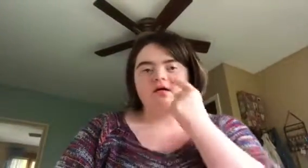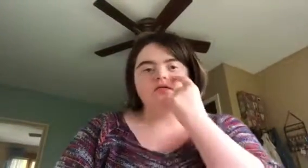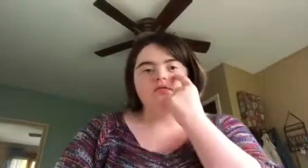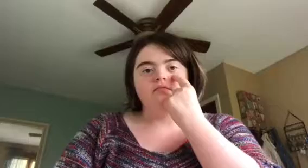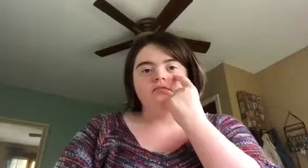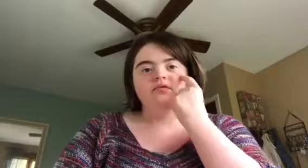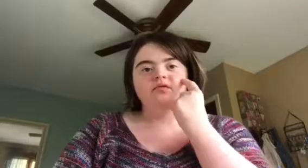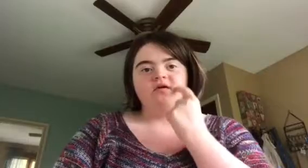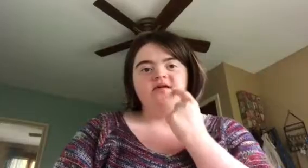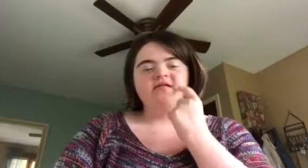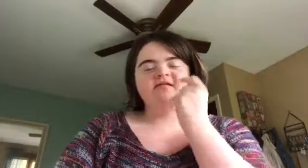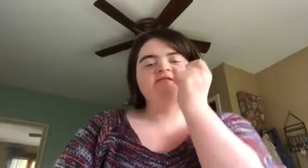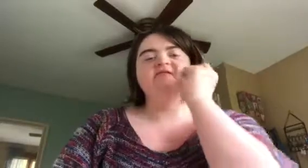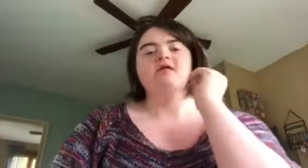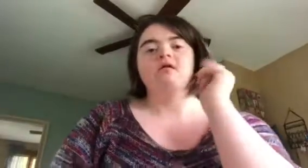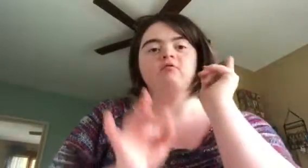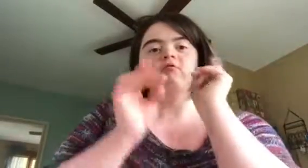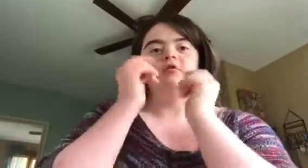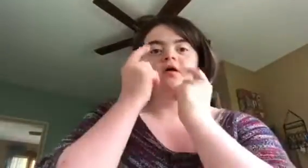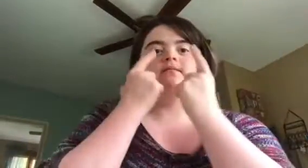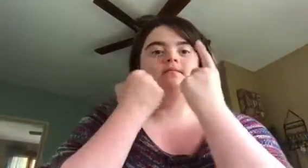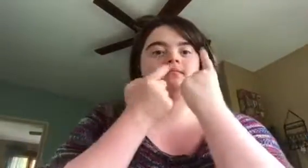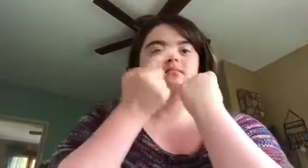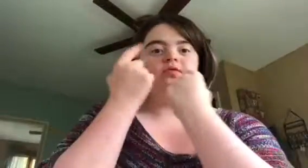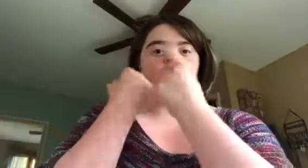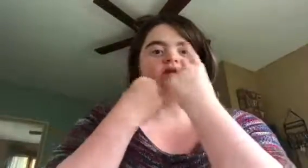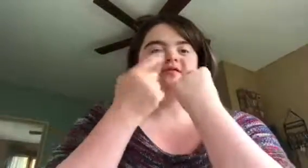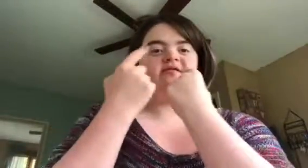you can do this, or this.